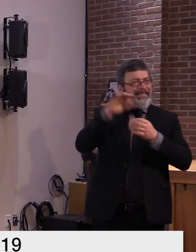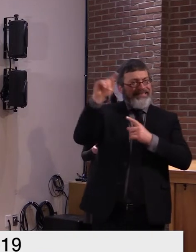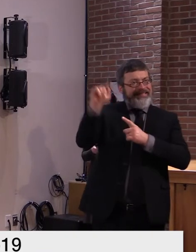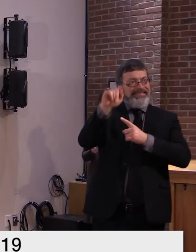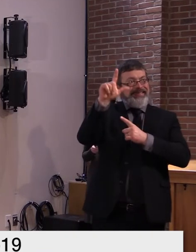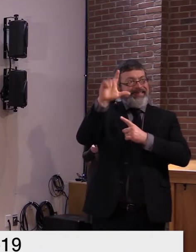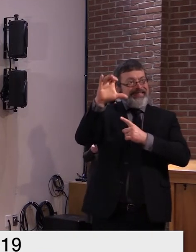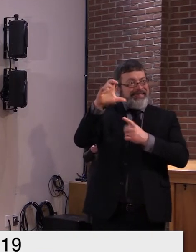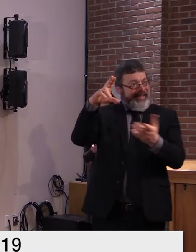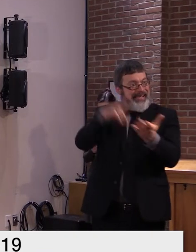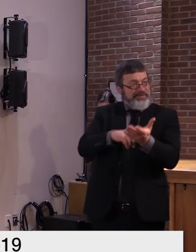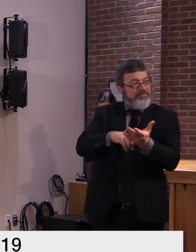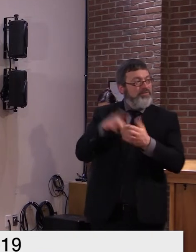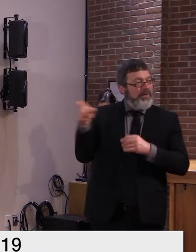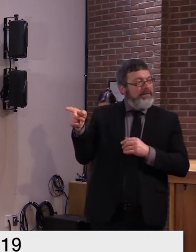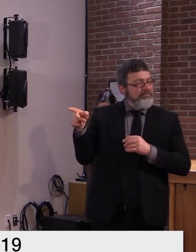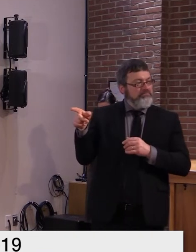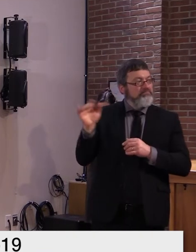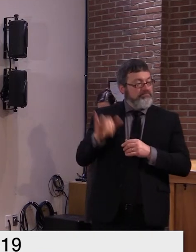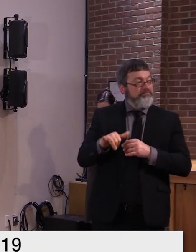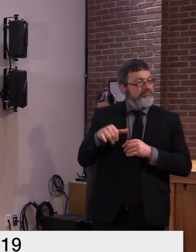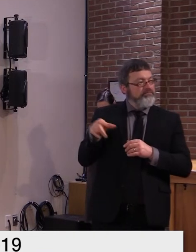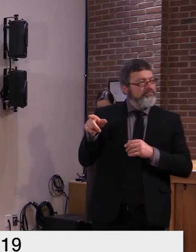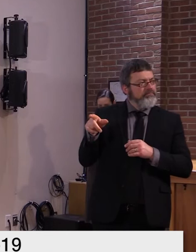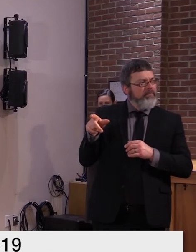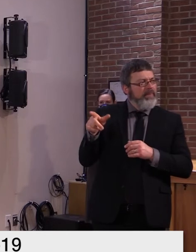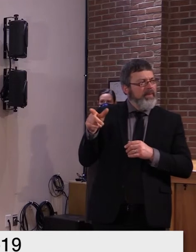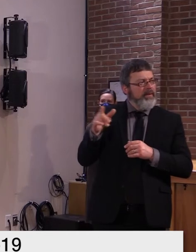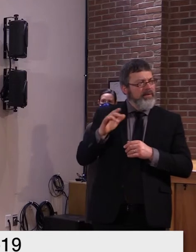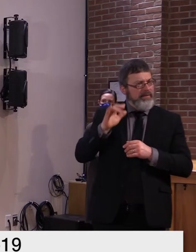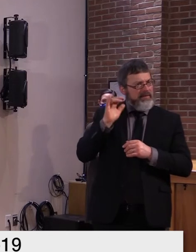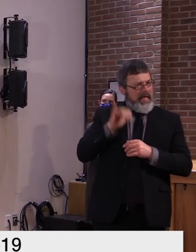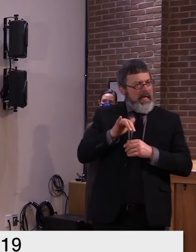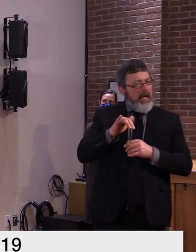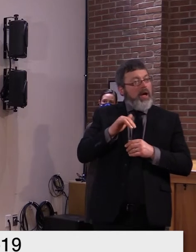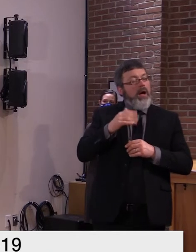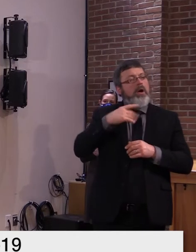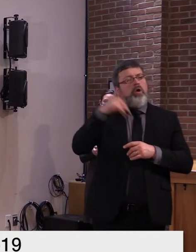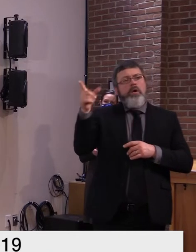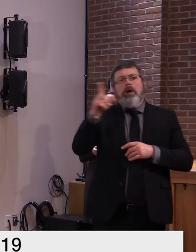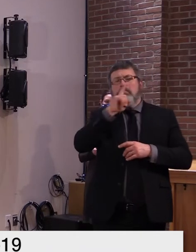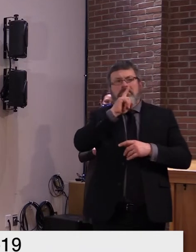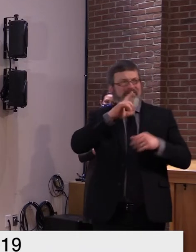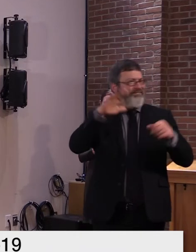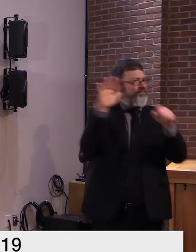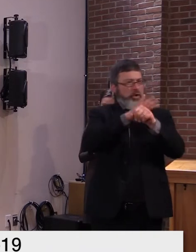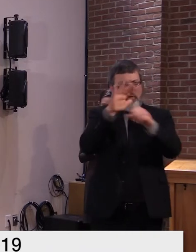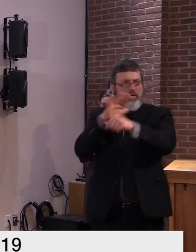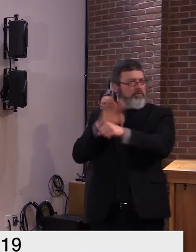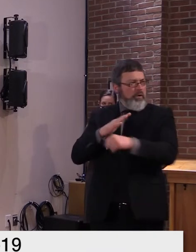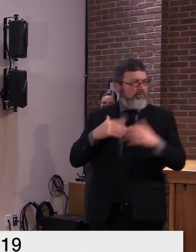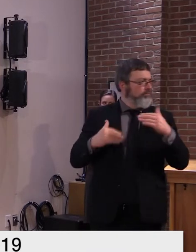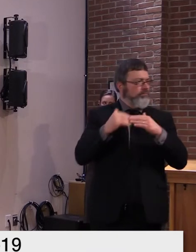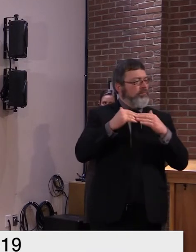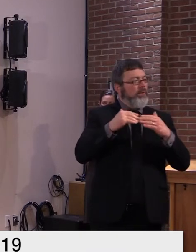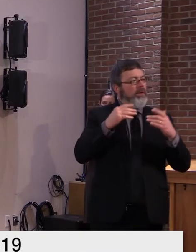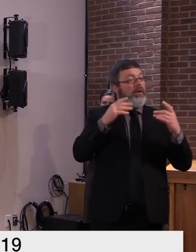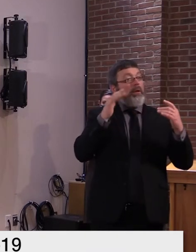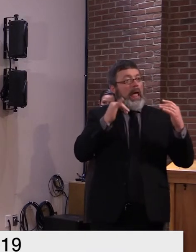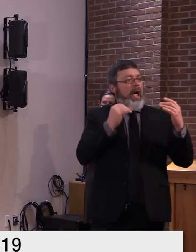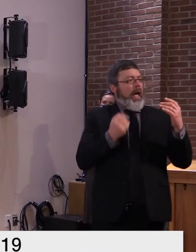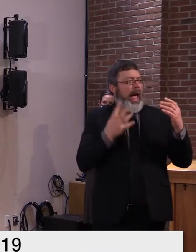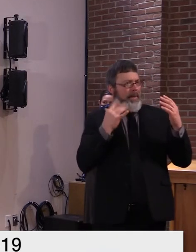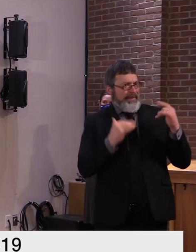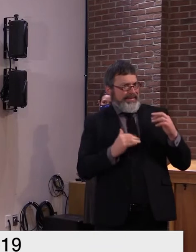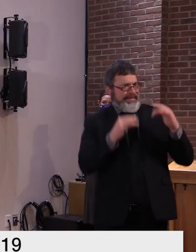how much of the demand does that help still and at what cost is that contract for the state the contract